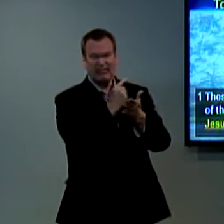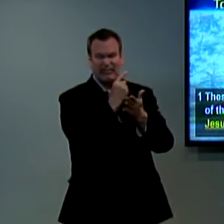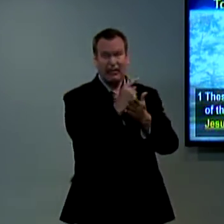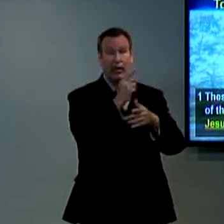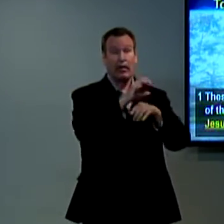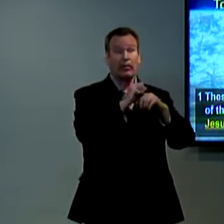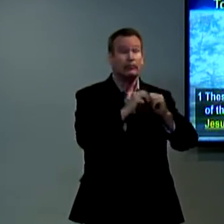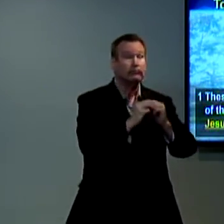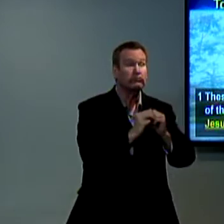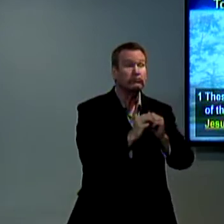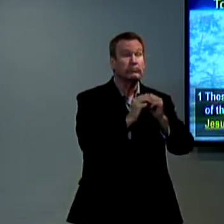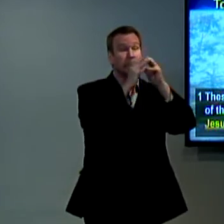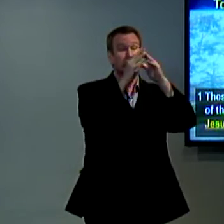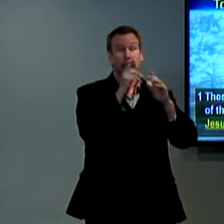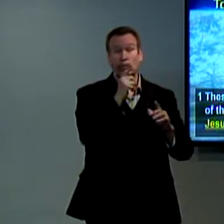Paul preached the gospel